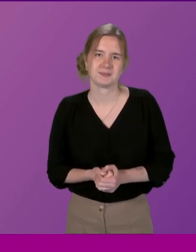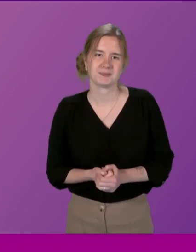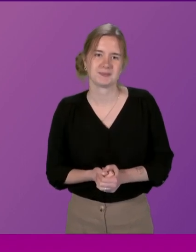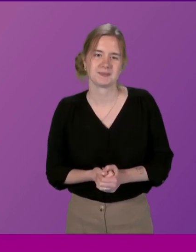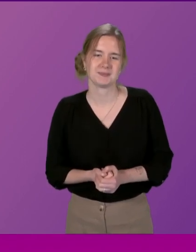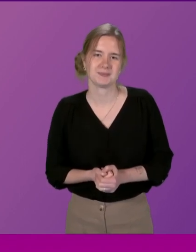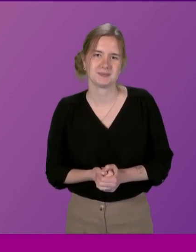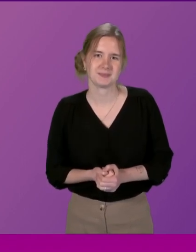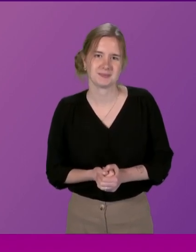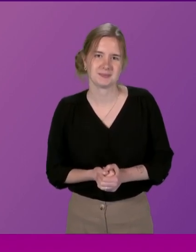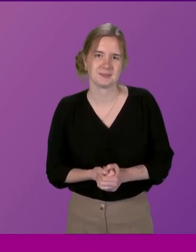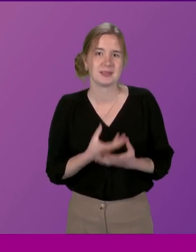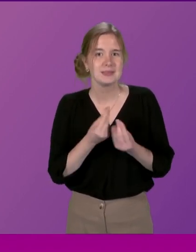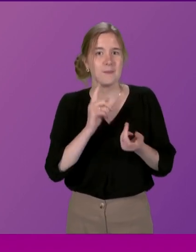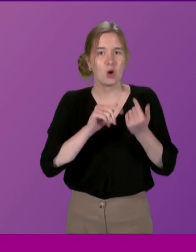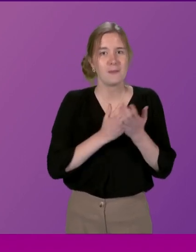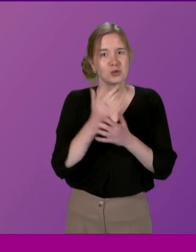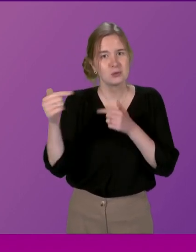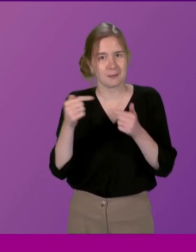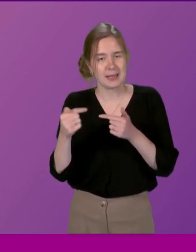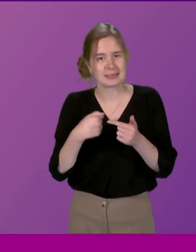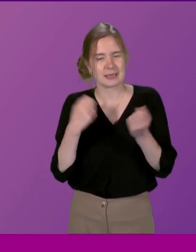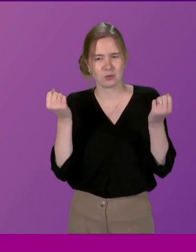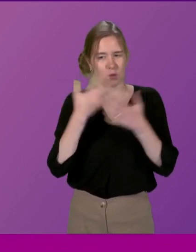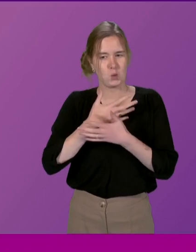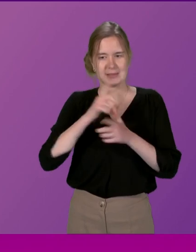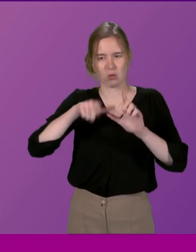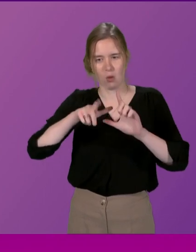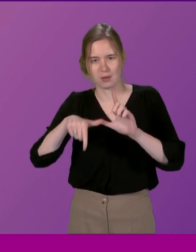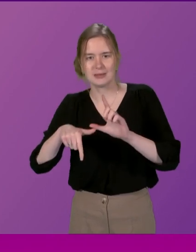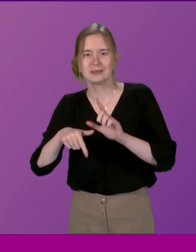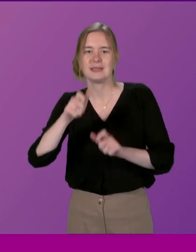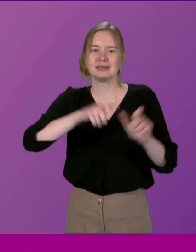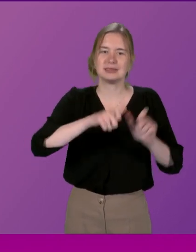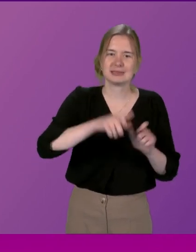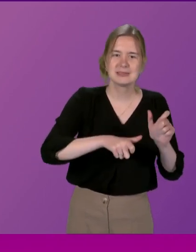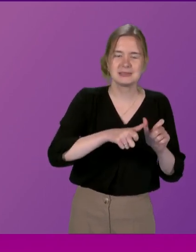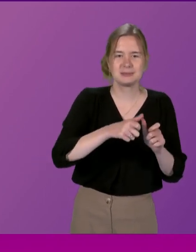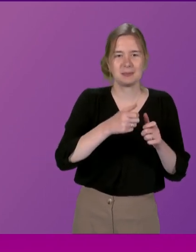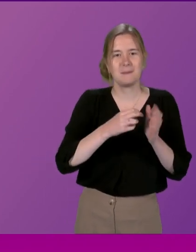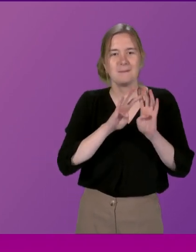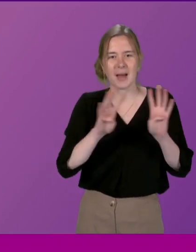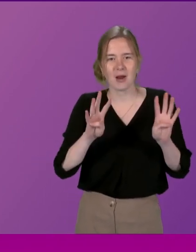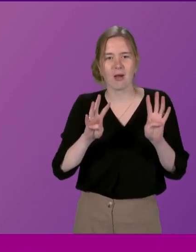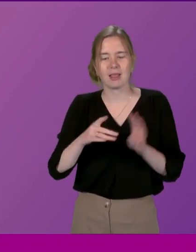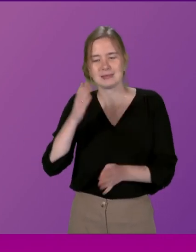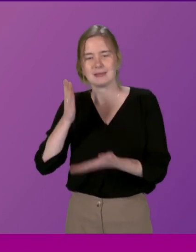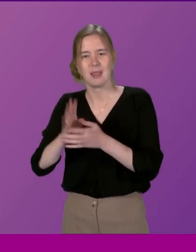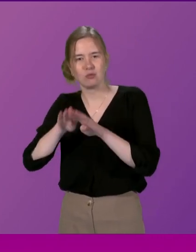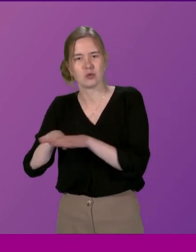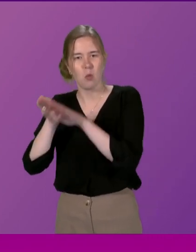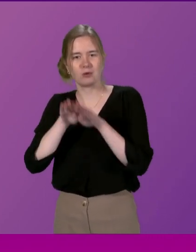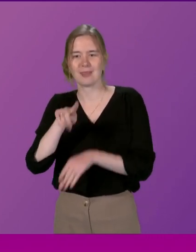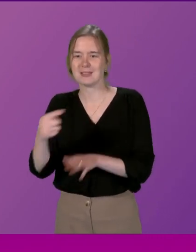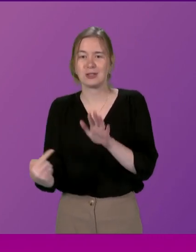Turning to some of the comments during the debate on confusing terminology Citizens' Panels, Citizens' Juries and Delivered Democracy These